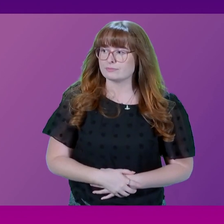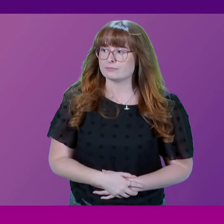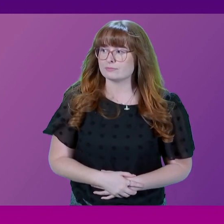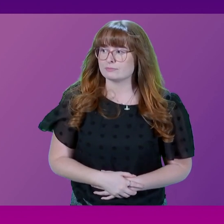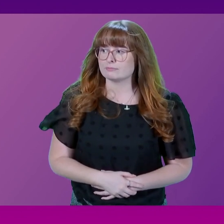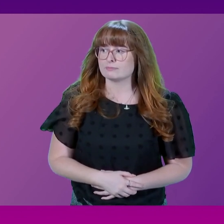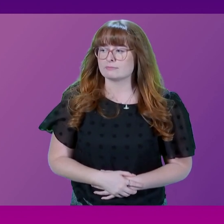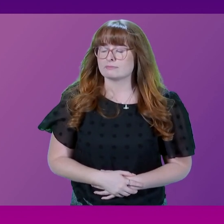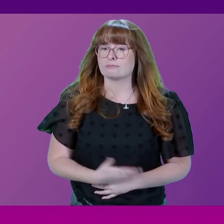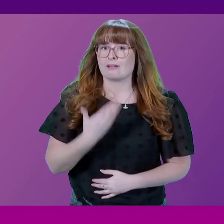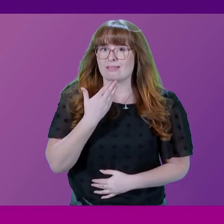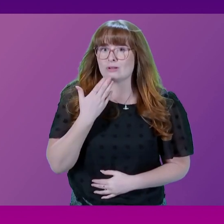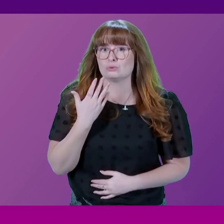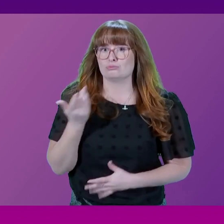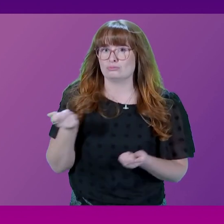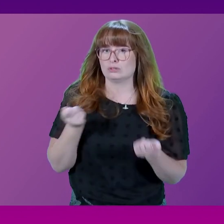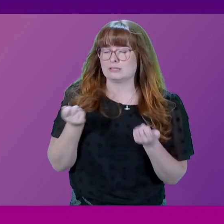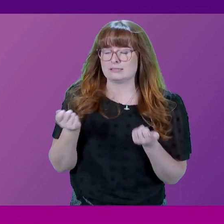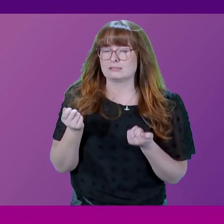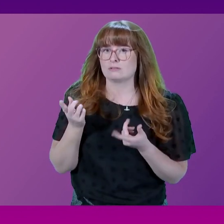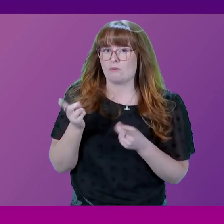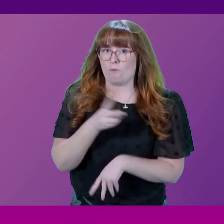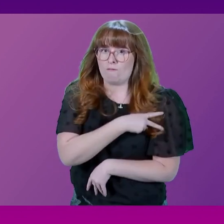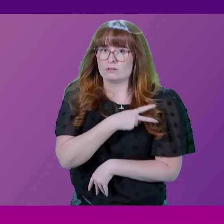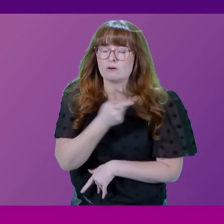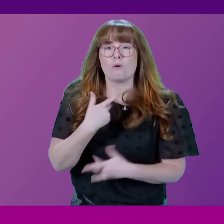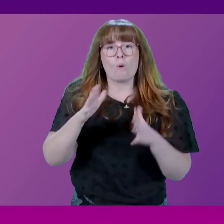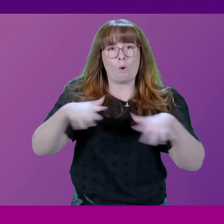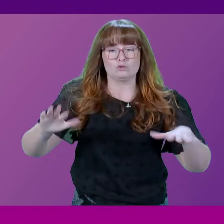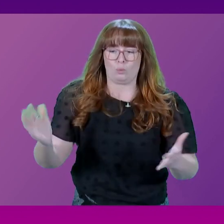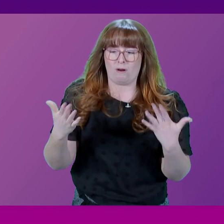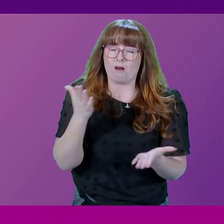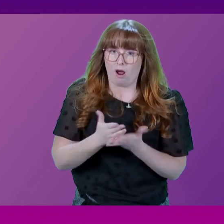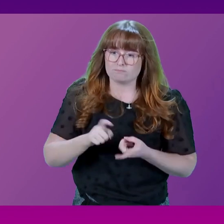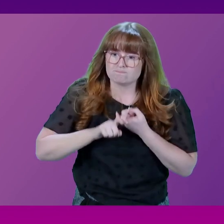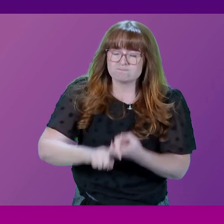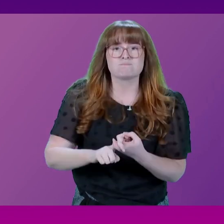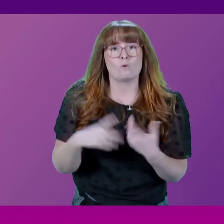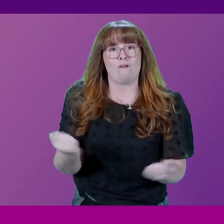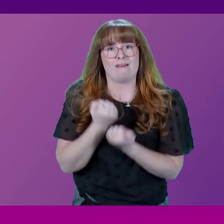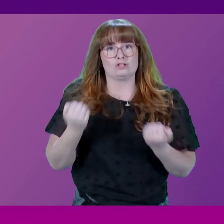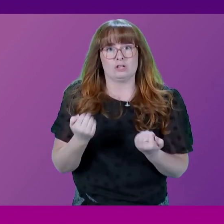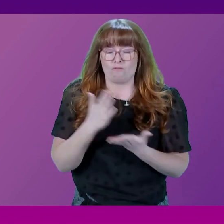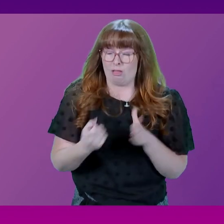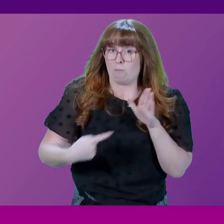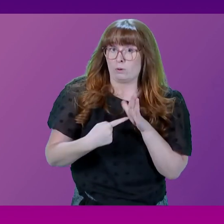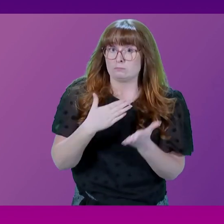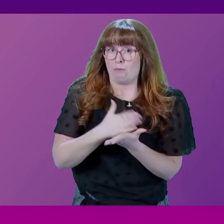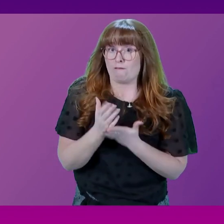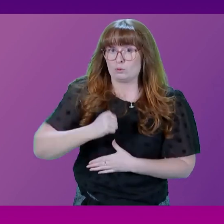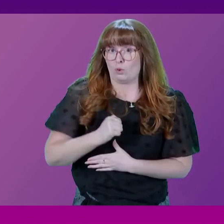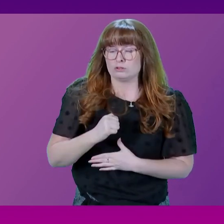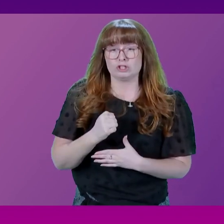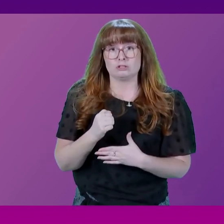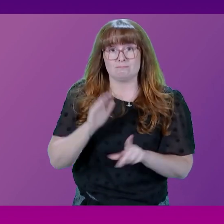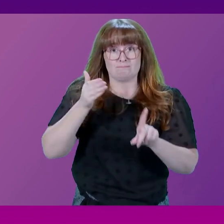Thank you, presiding officer. Offshore wind is a sustainable source of energy and a key part of Scottish Government plans to reach